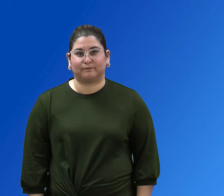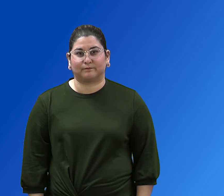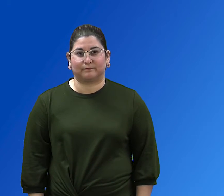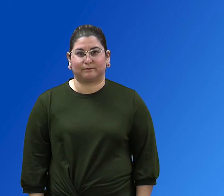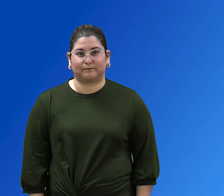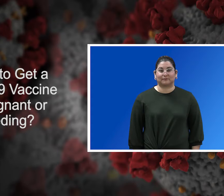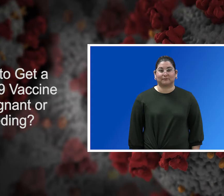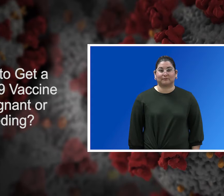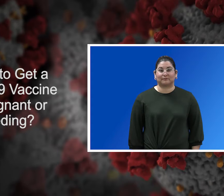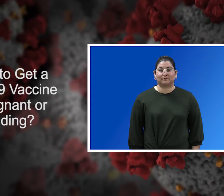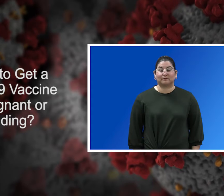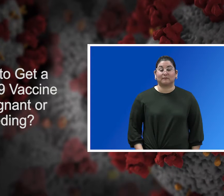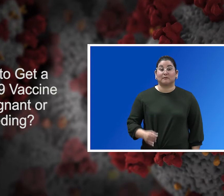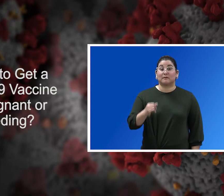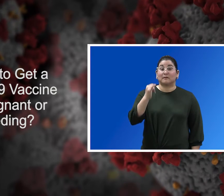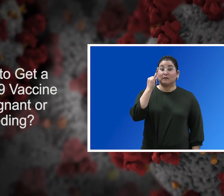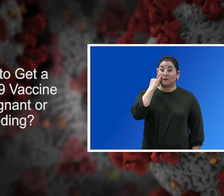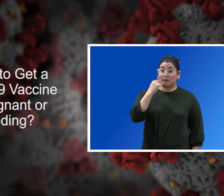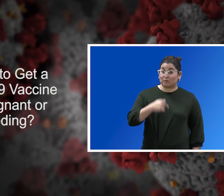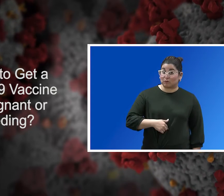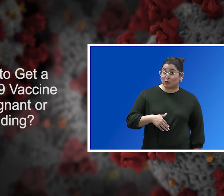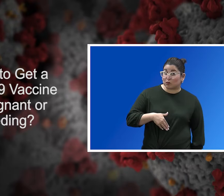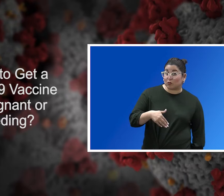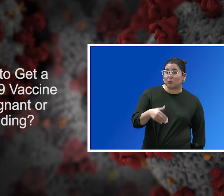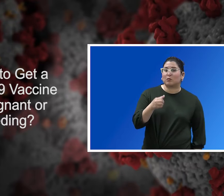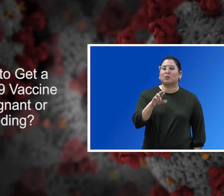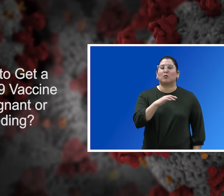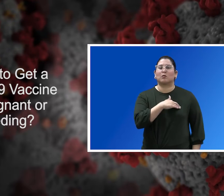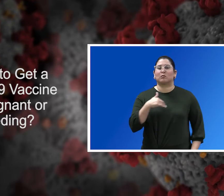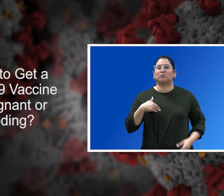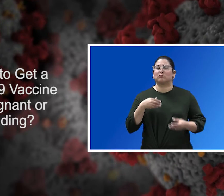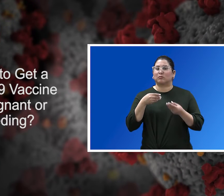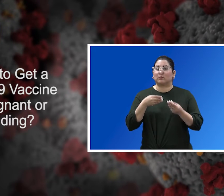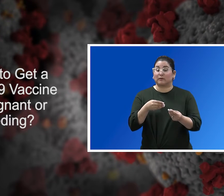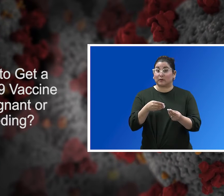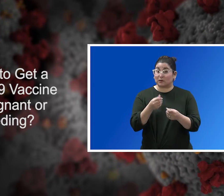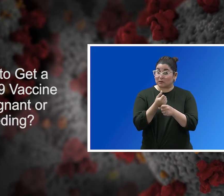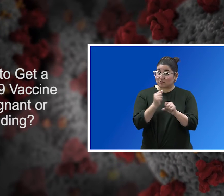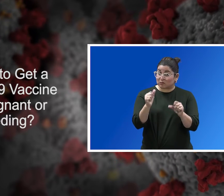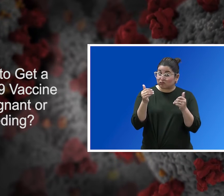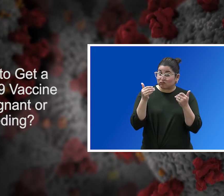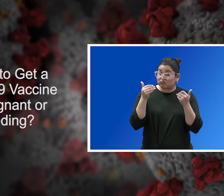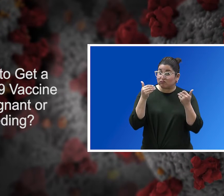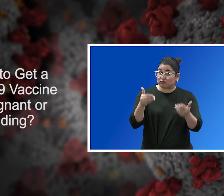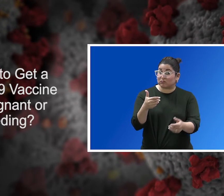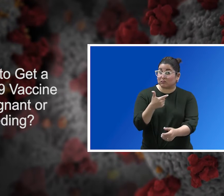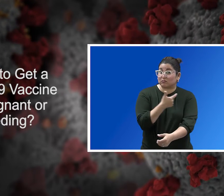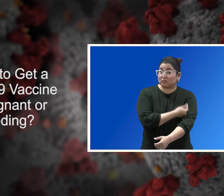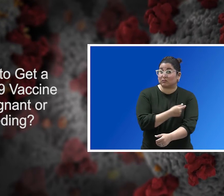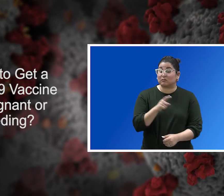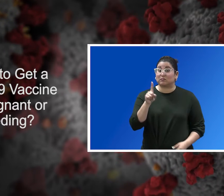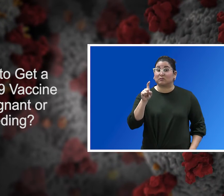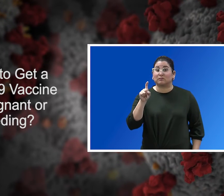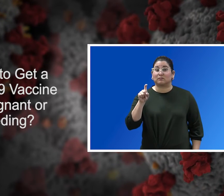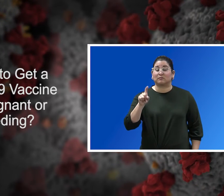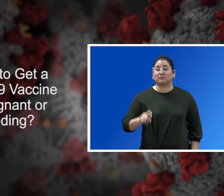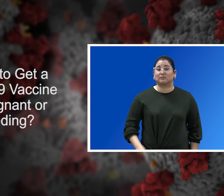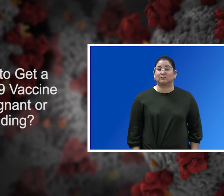Is it safe to get a COVID-19 vaccine if I'm pregnant or breastfeeding?